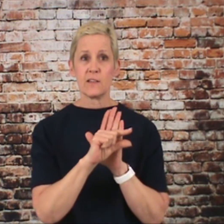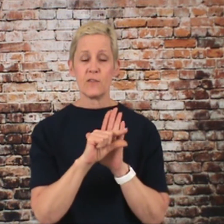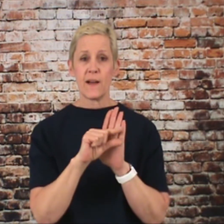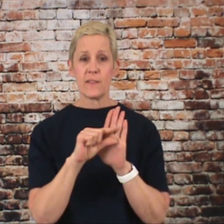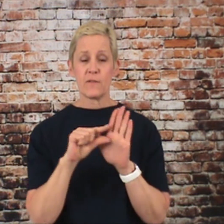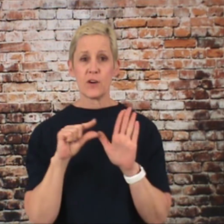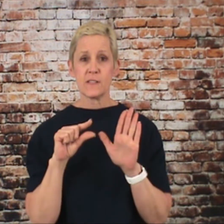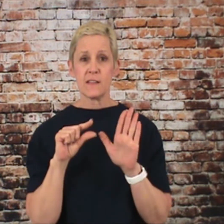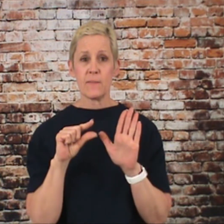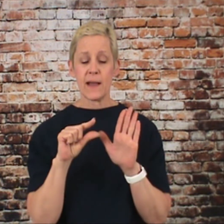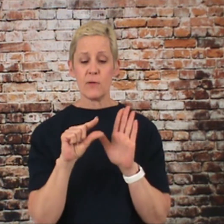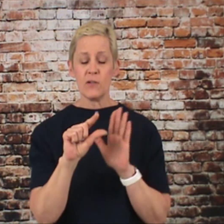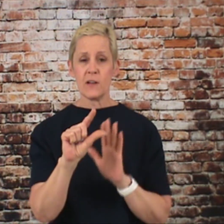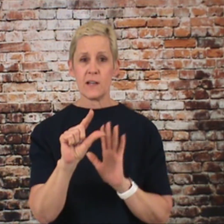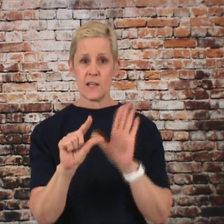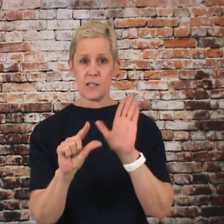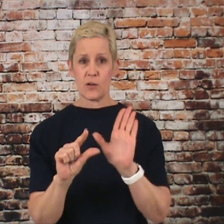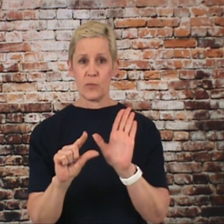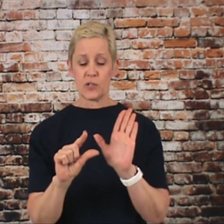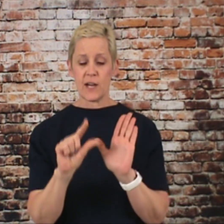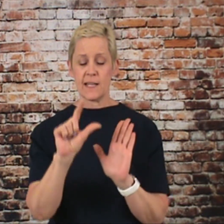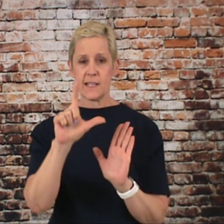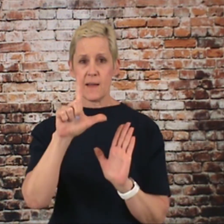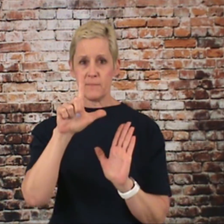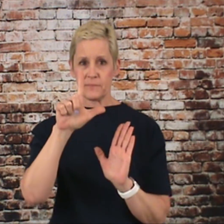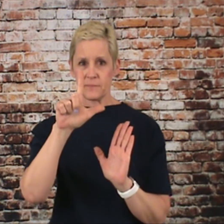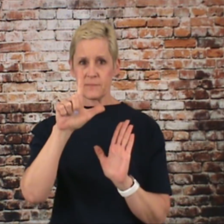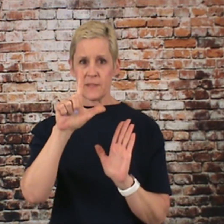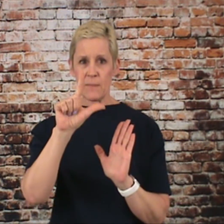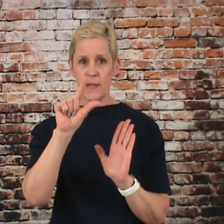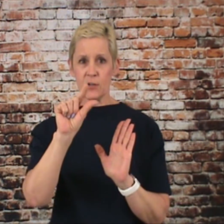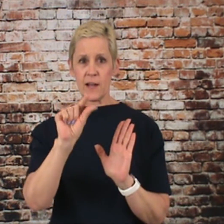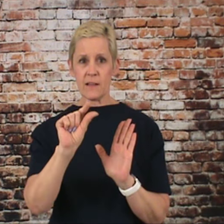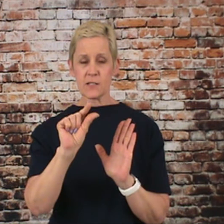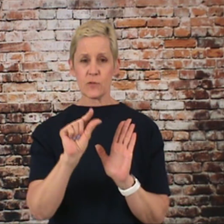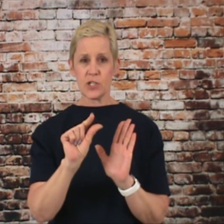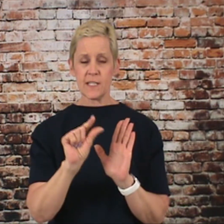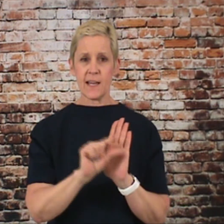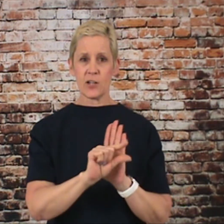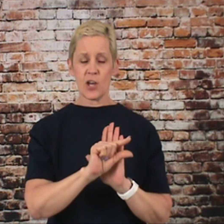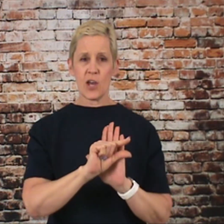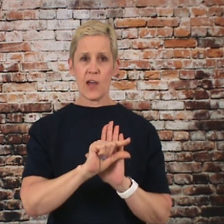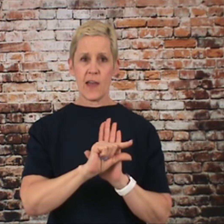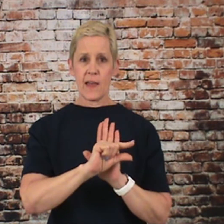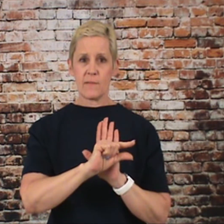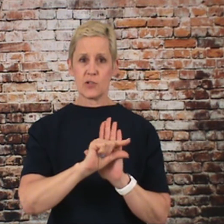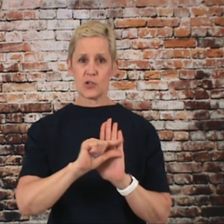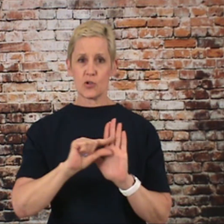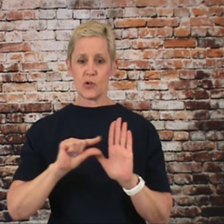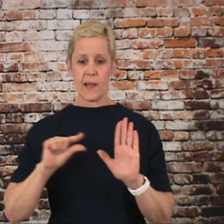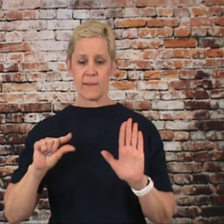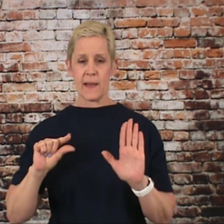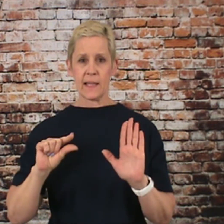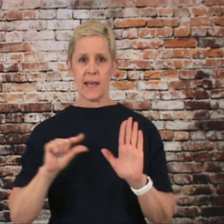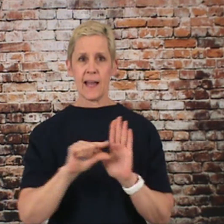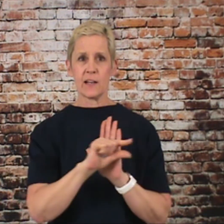You find the verse in the Bible. So put your hand up, make your L, squish it down. Just like make a line.